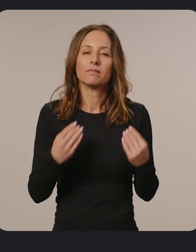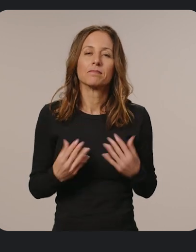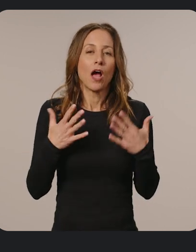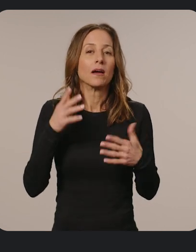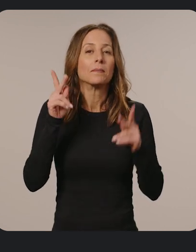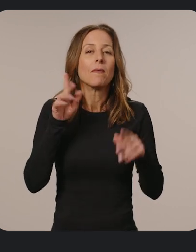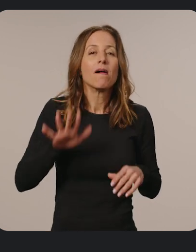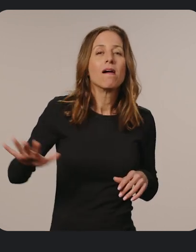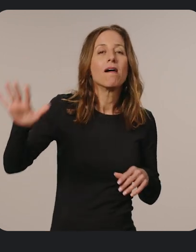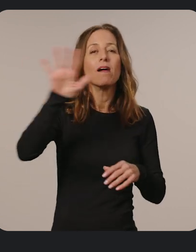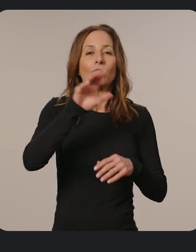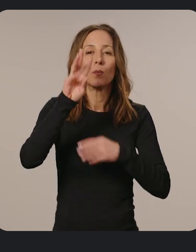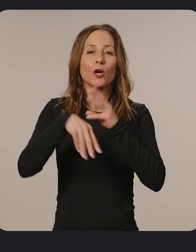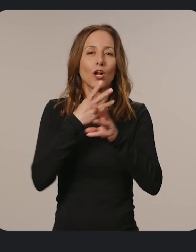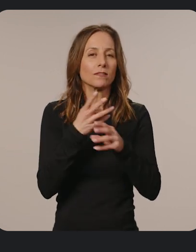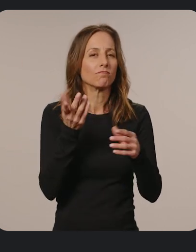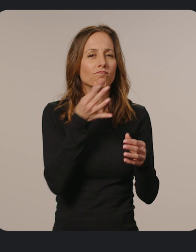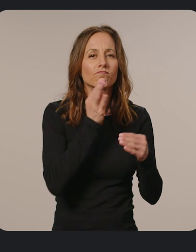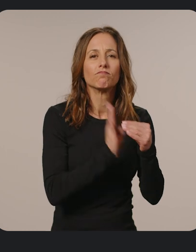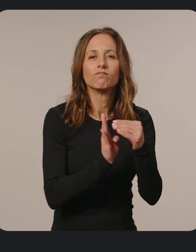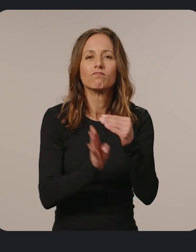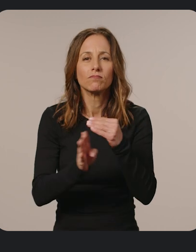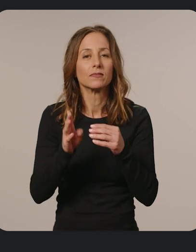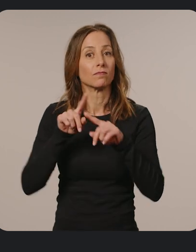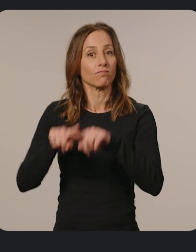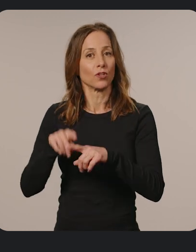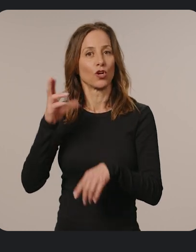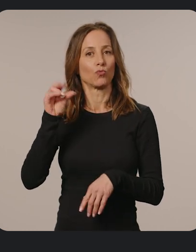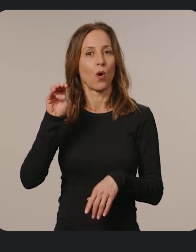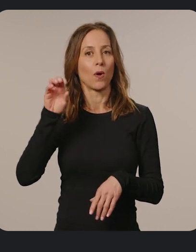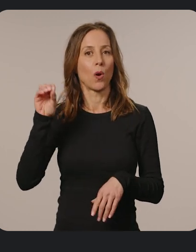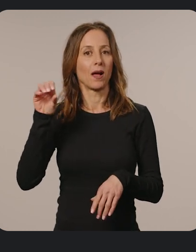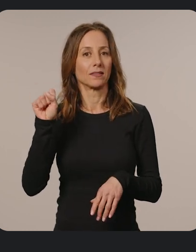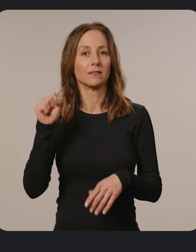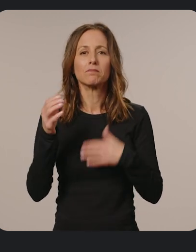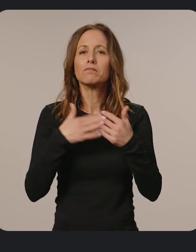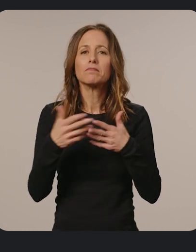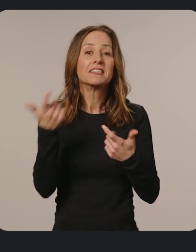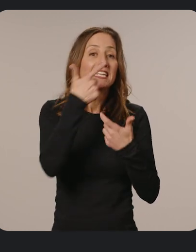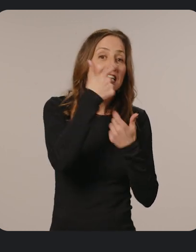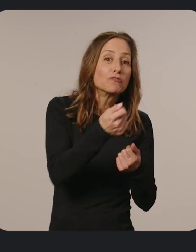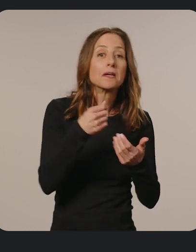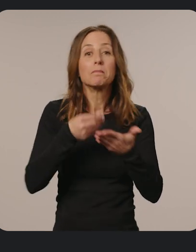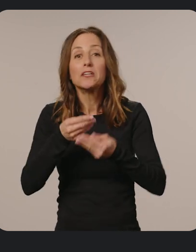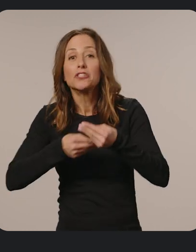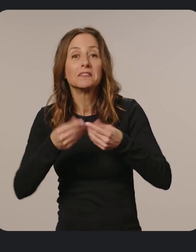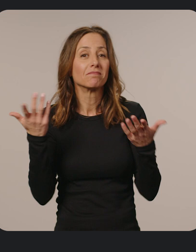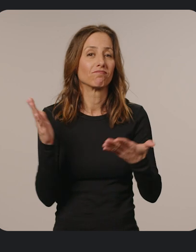from all over the world get things done by turning to Chrome OS, no matter what their interests or budgets may be. A big